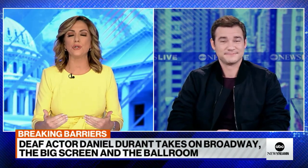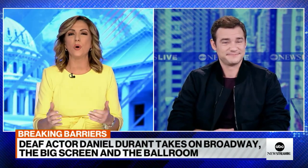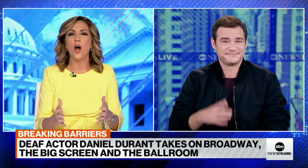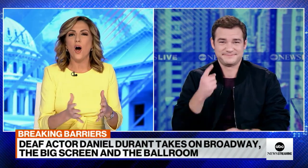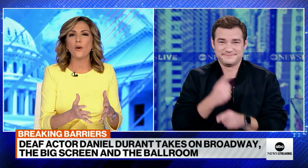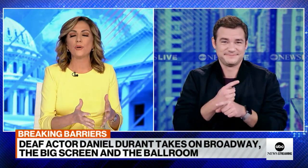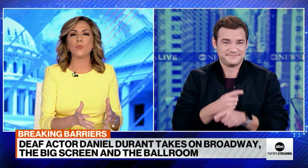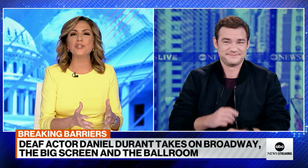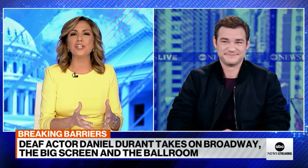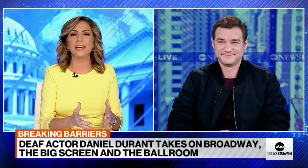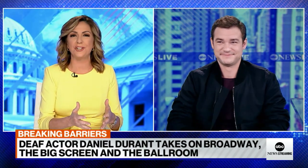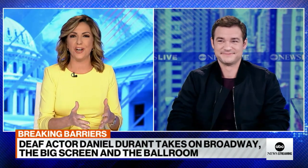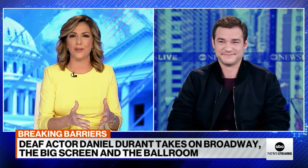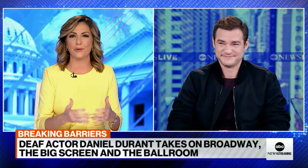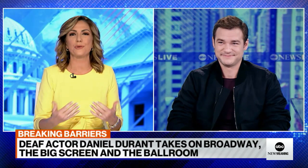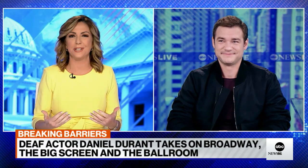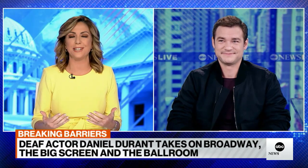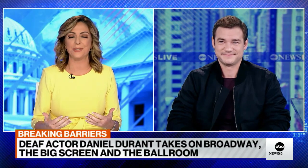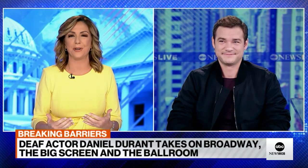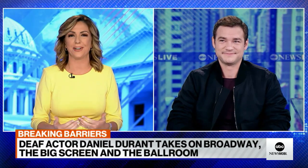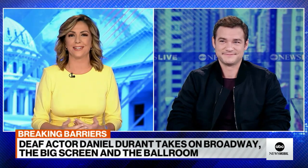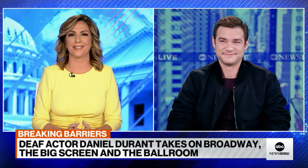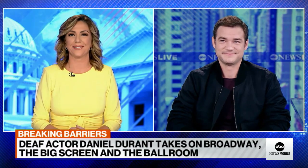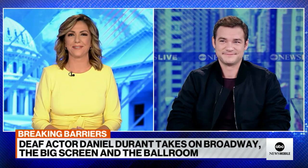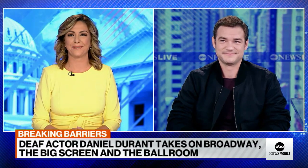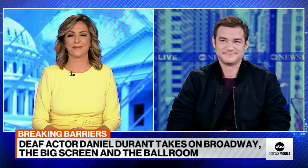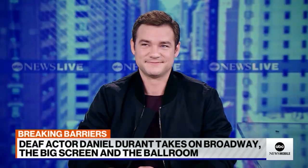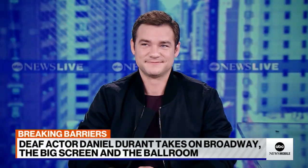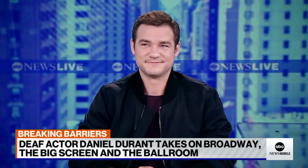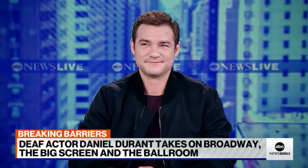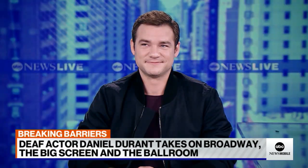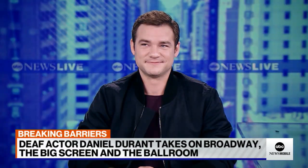how you two are enriching each other through this experience.